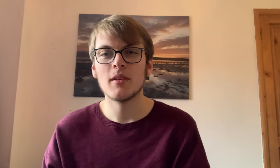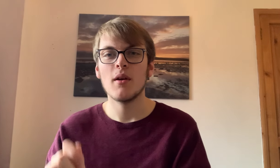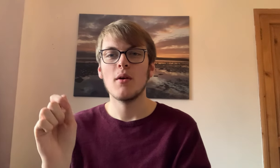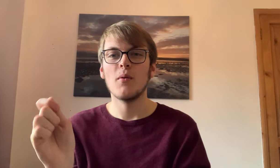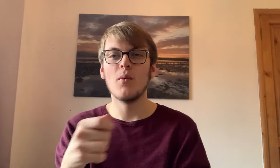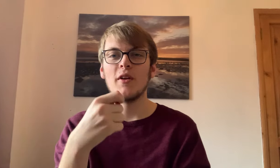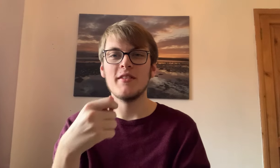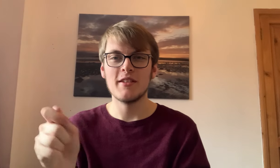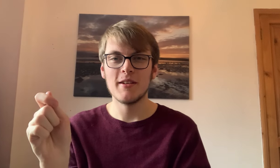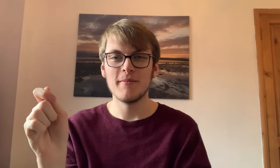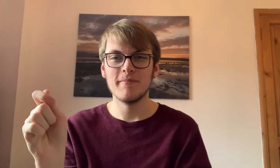Wond.